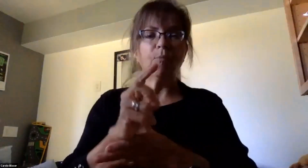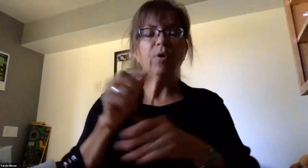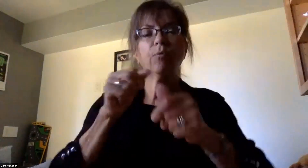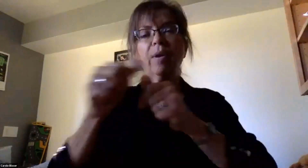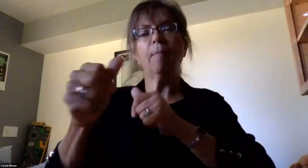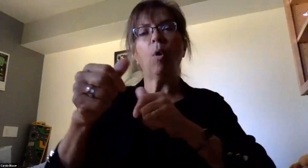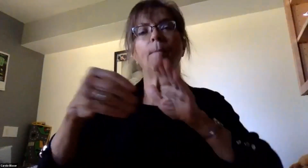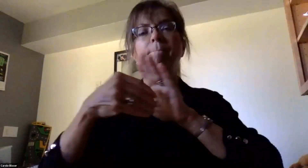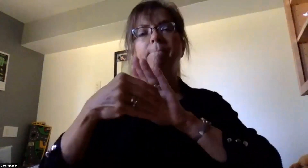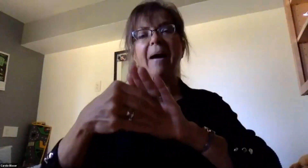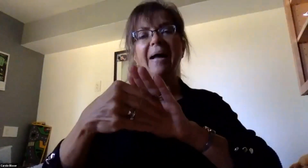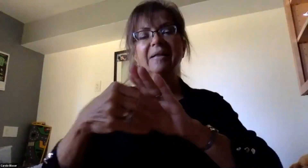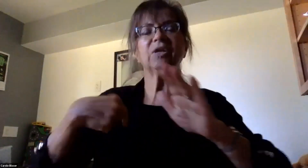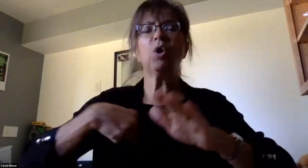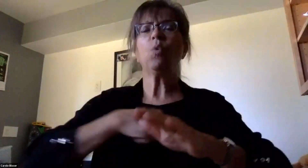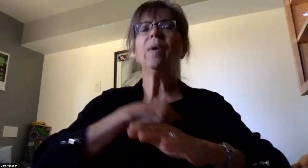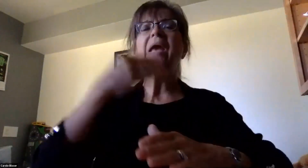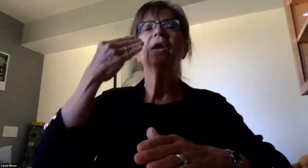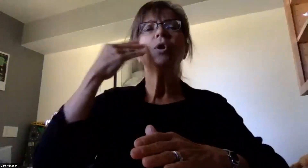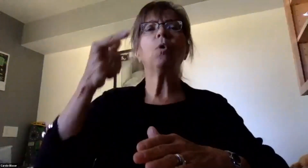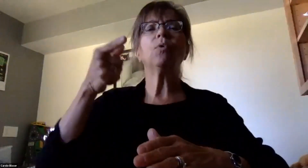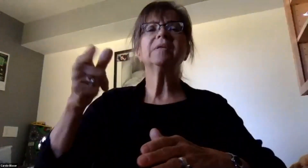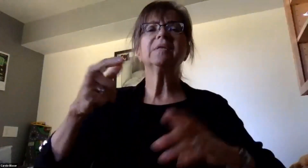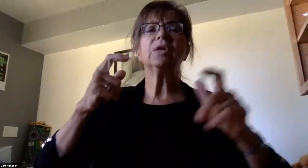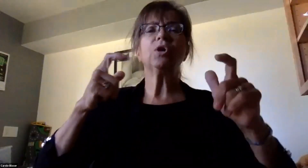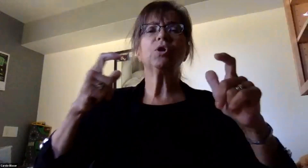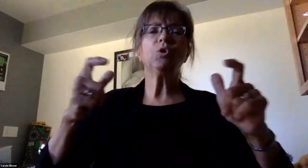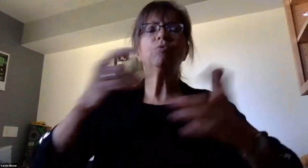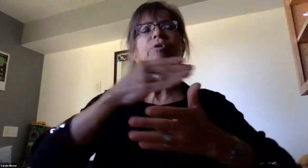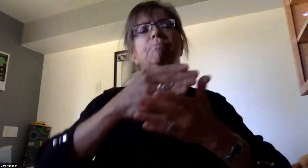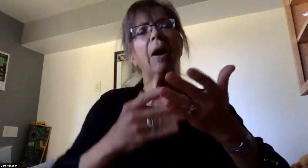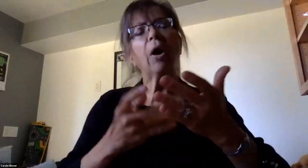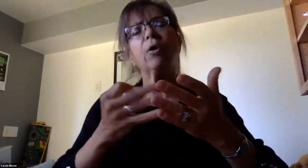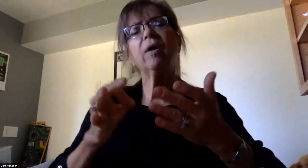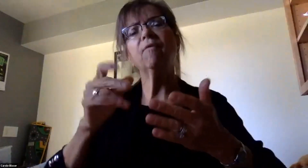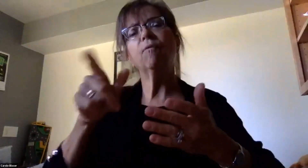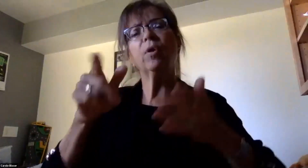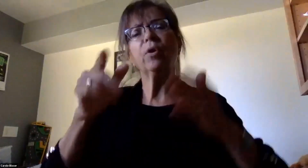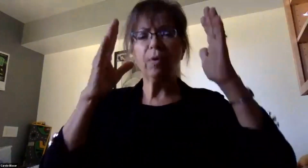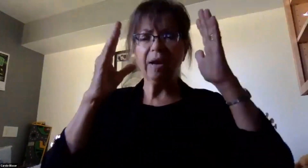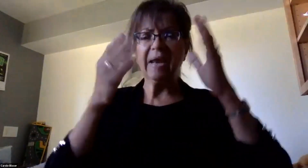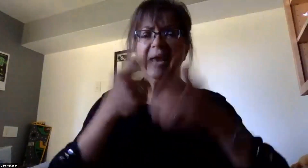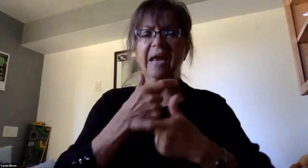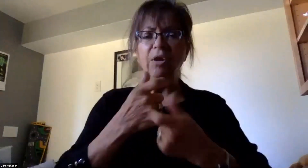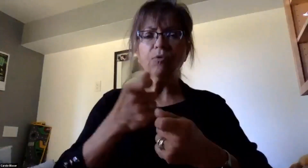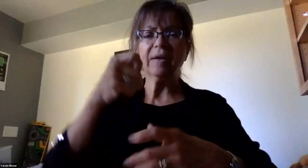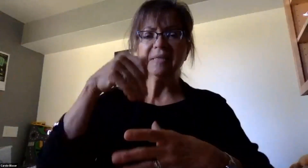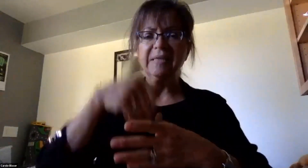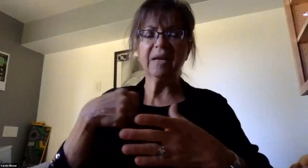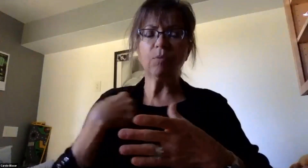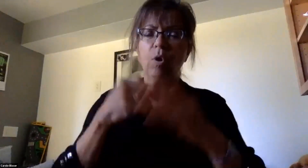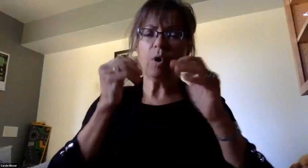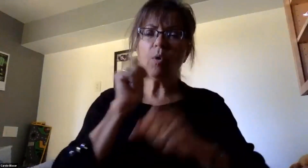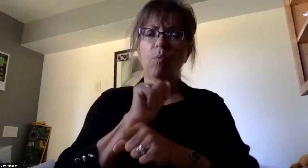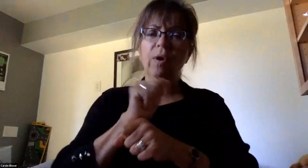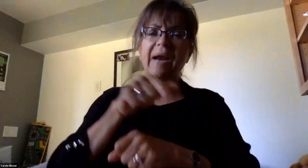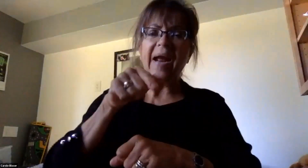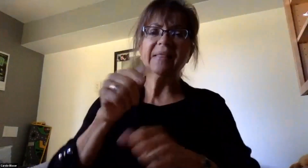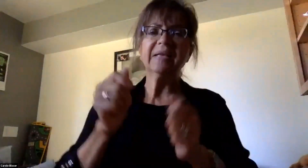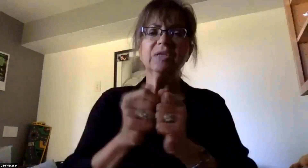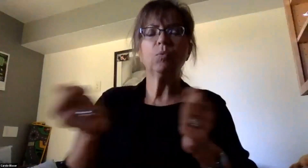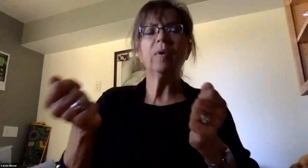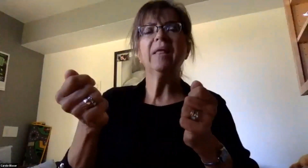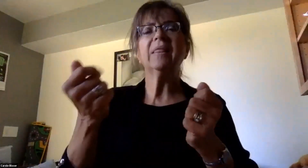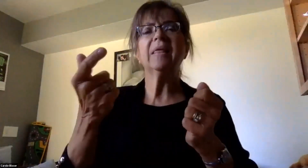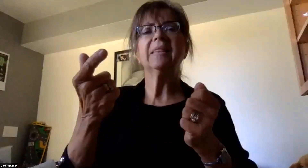This is, we know this is a huge part of what you're interested in and we're diligently working on this with our administrative team, the teachers